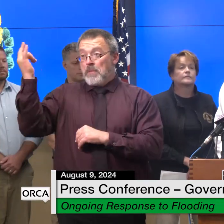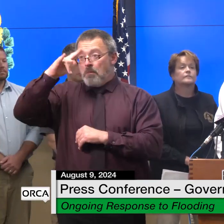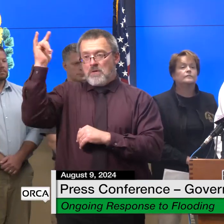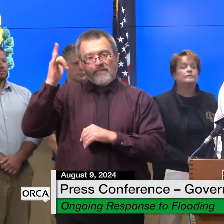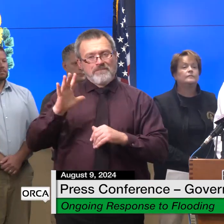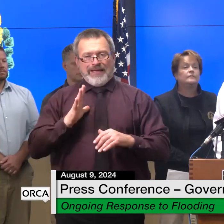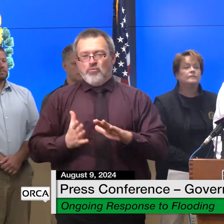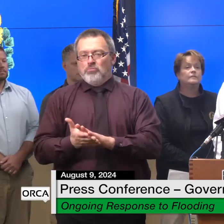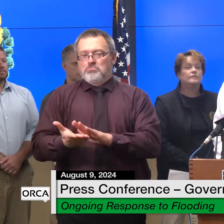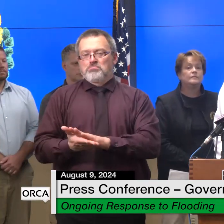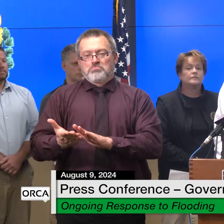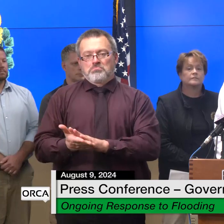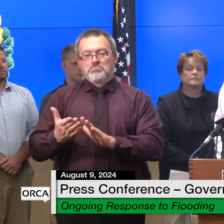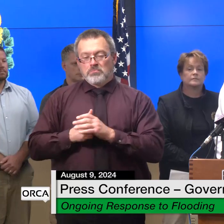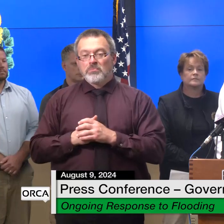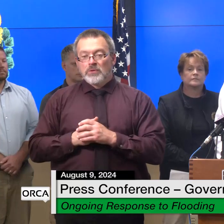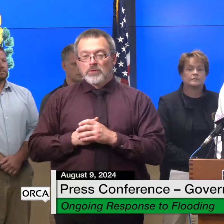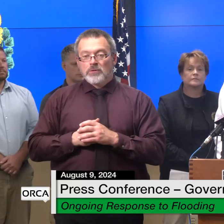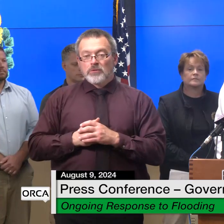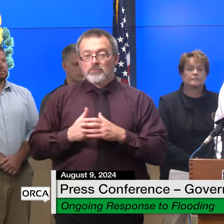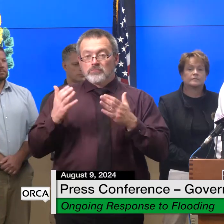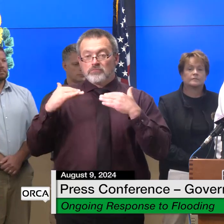and there are no impacts to transit